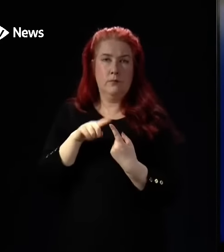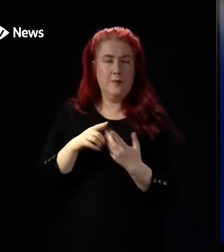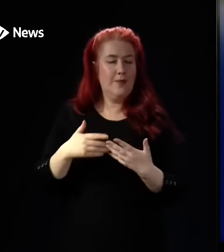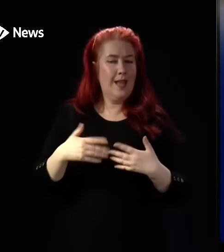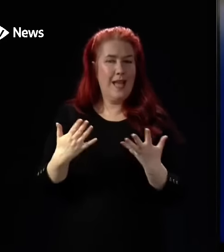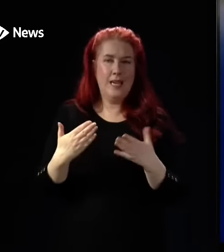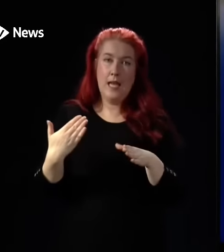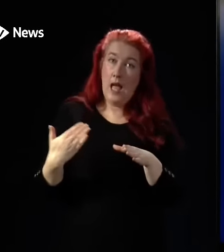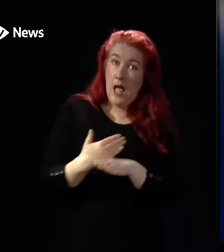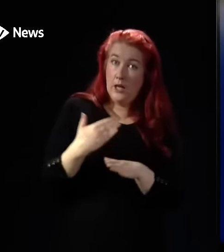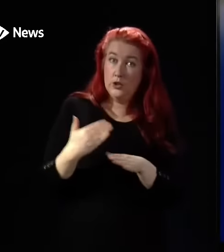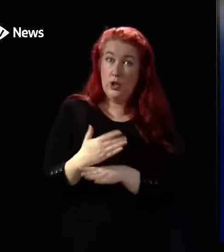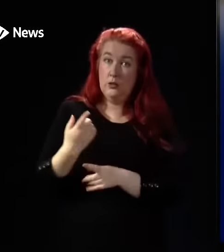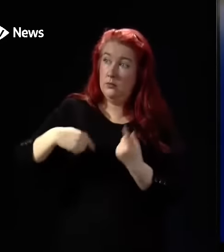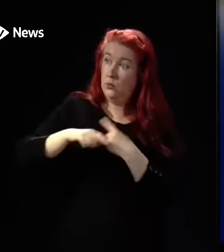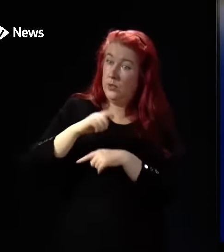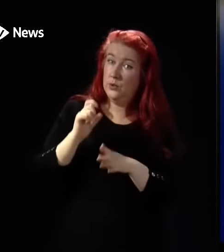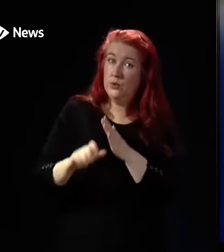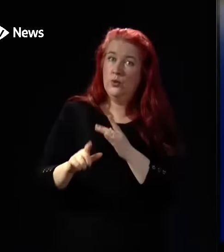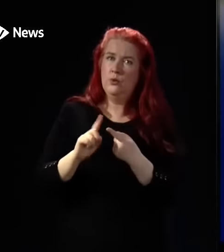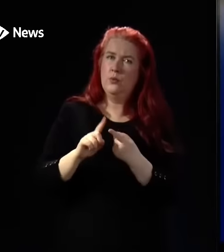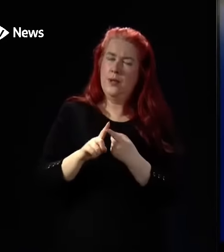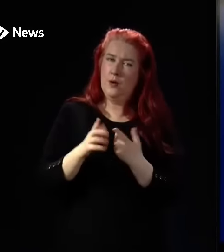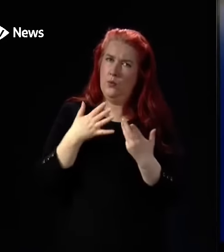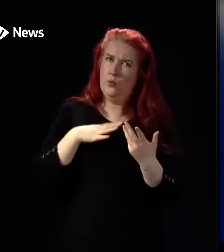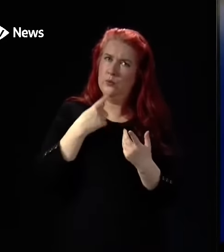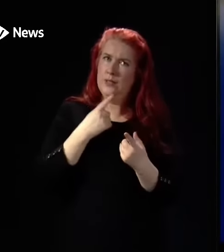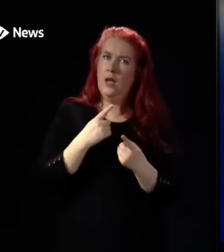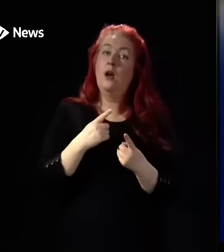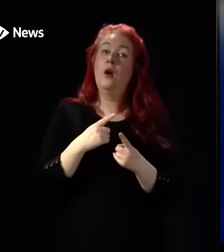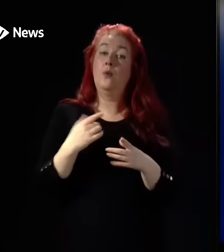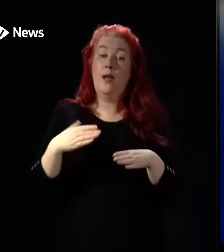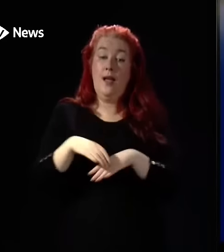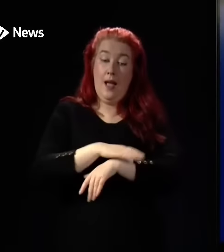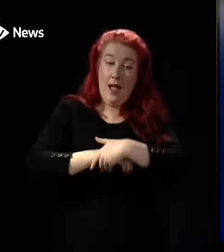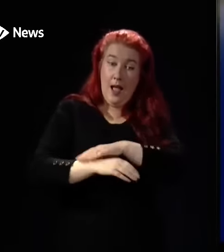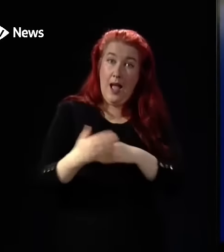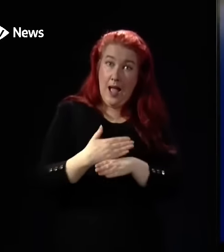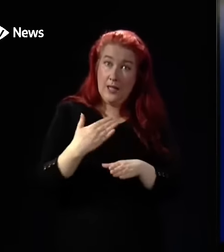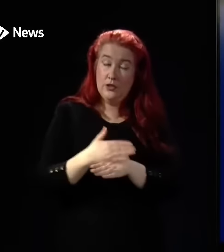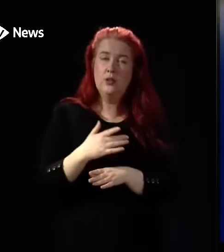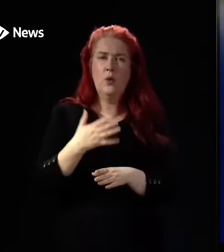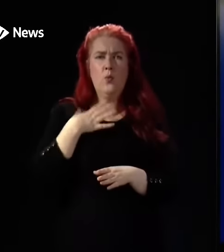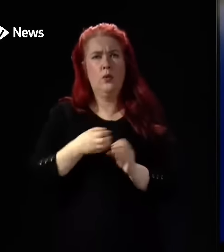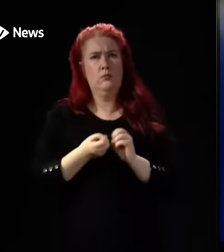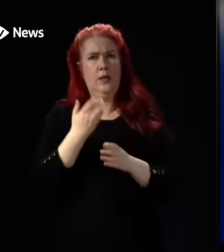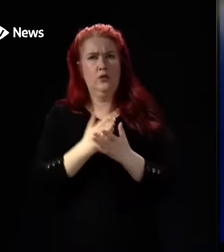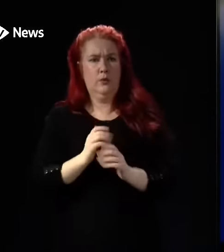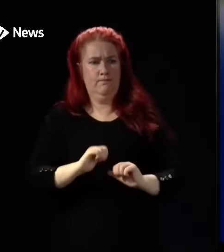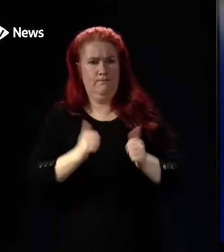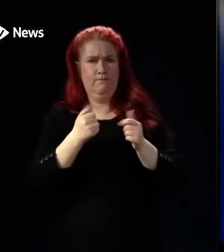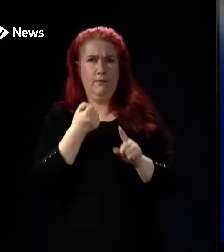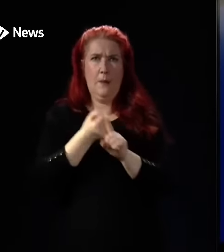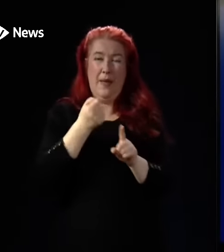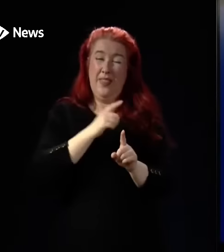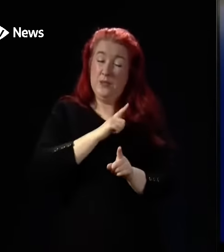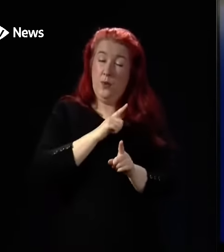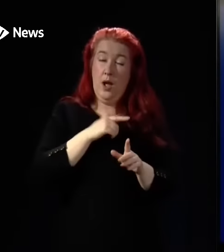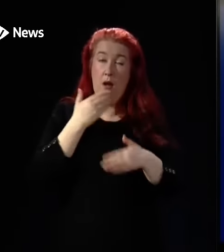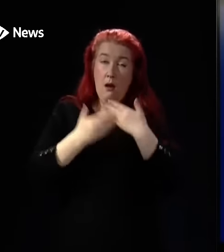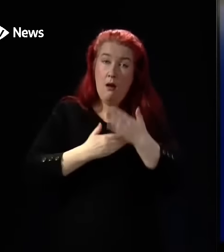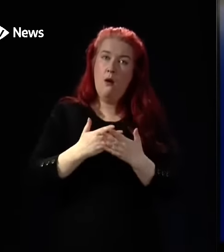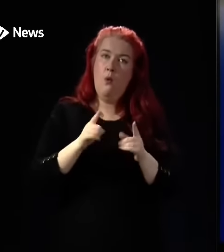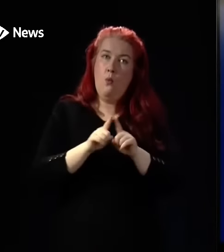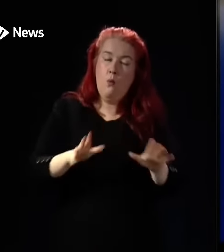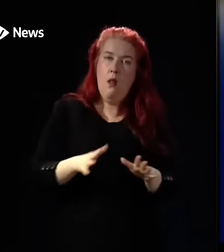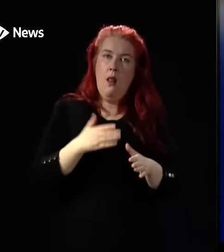action we take must have tangible impact, which is why I have spent time today talking about the nature of the pressures and